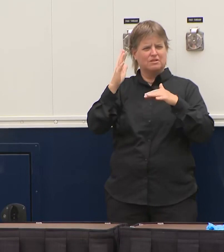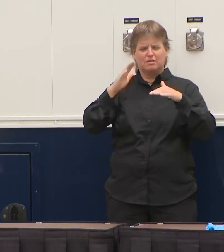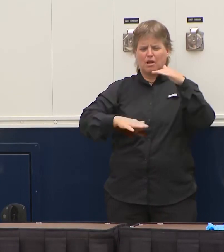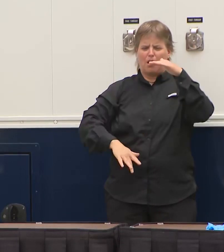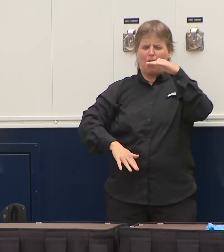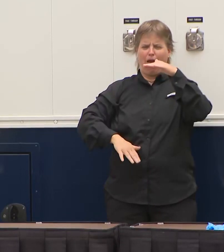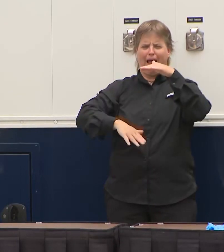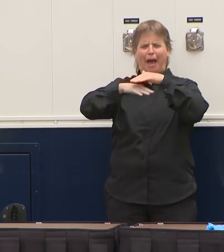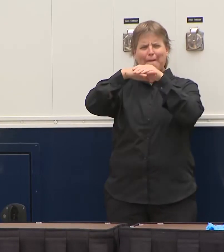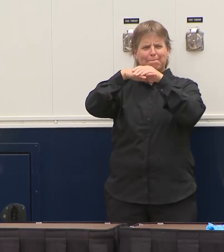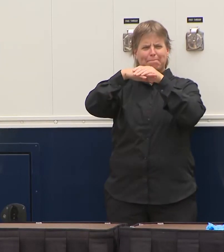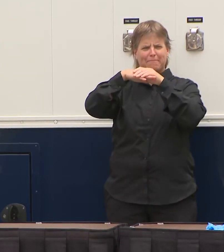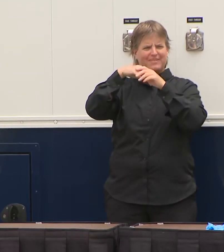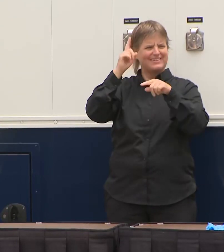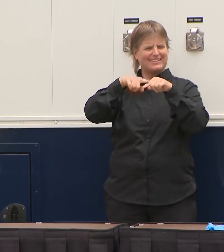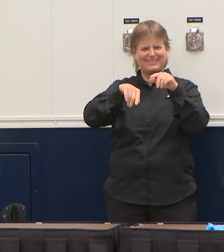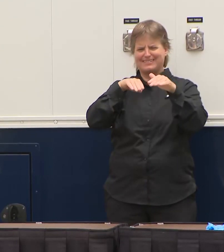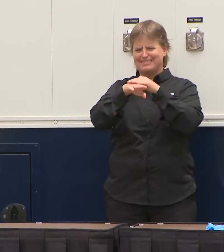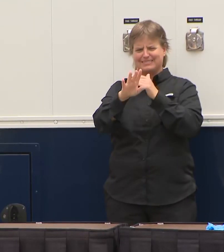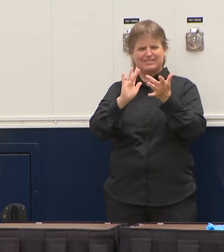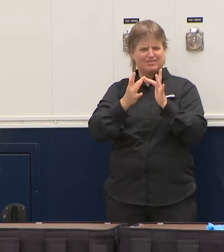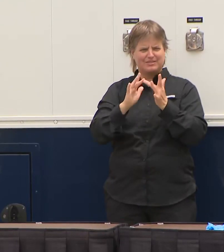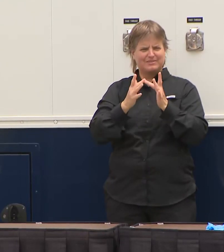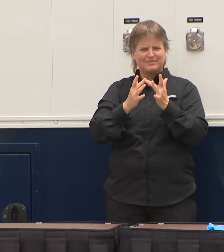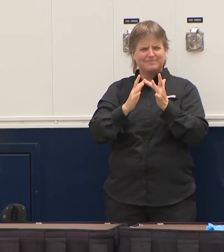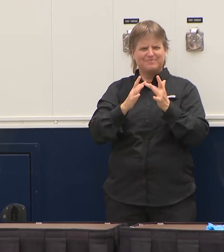that is something that I don't think is their fault